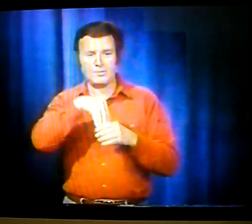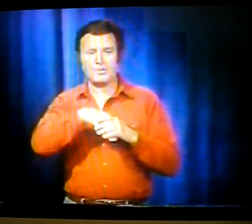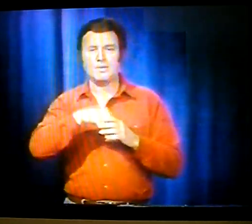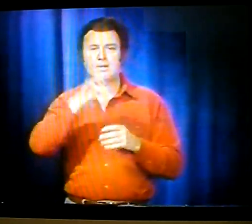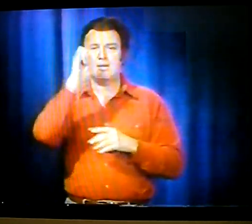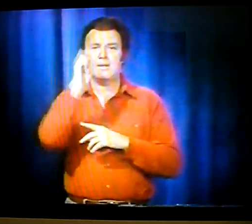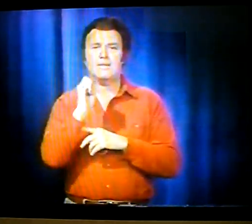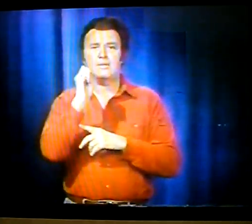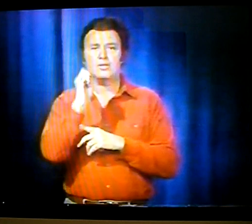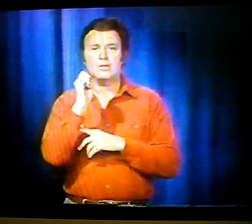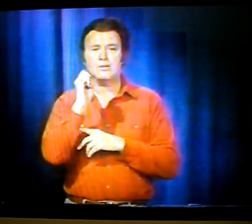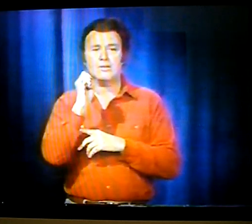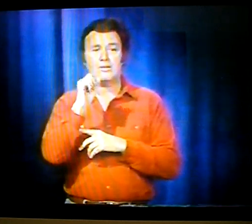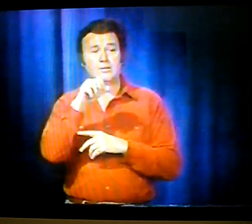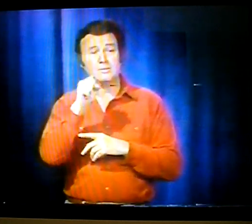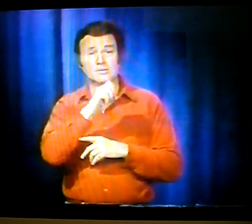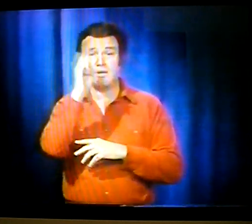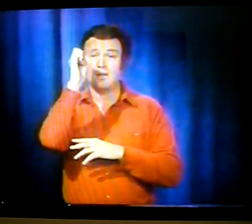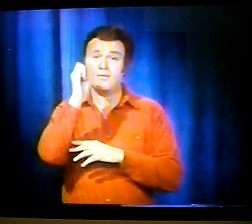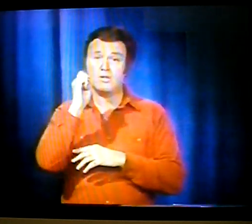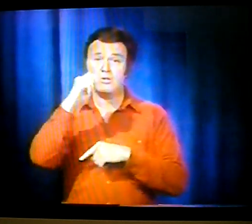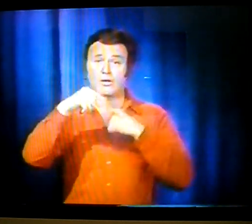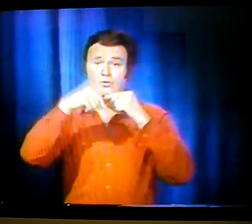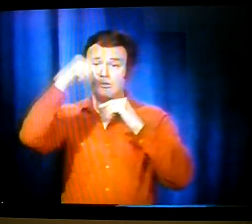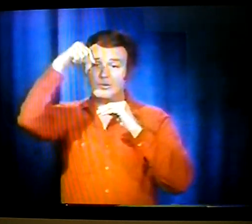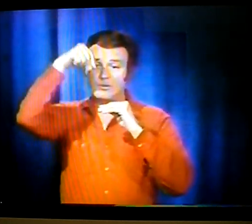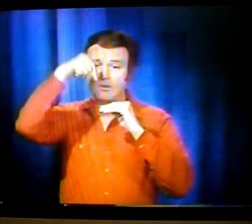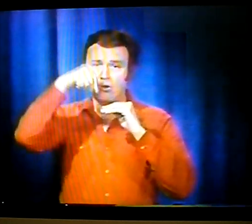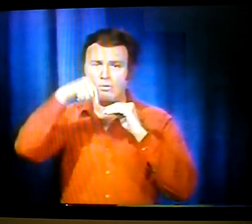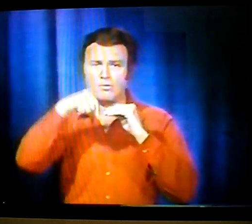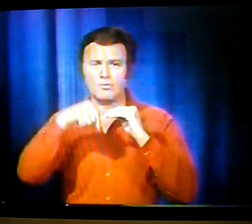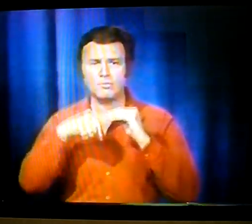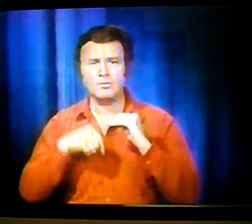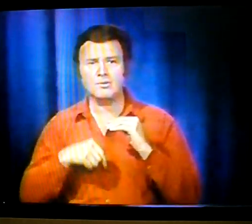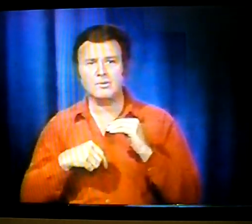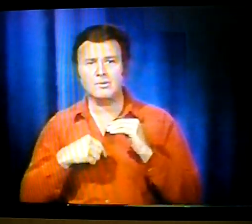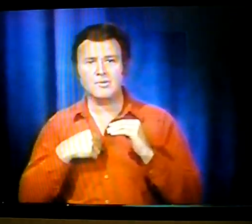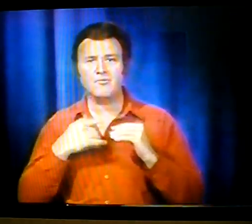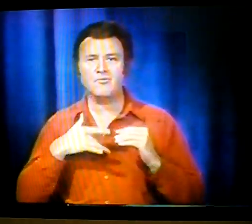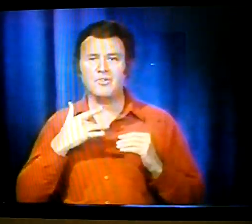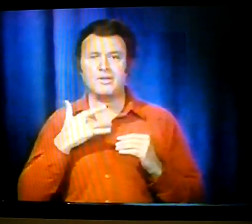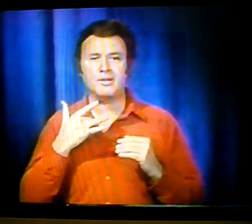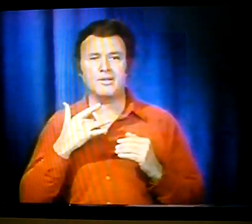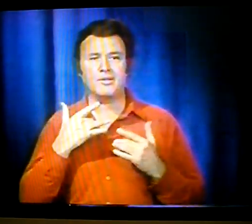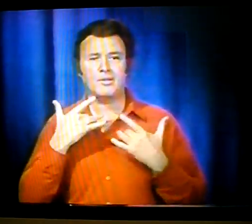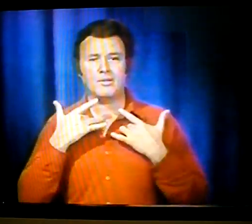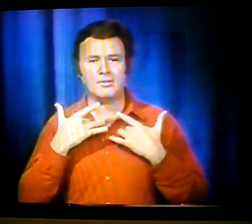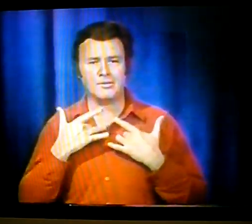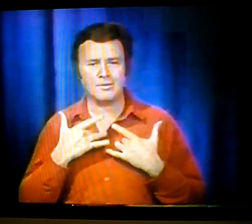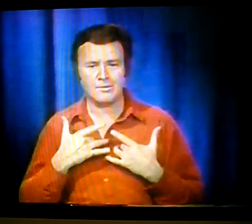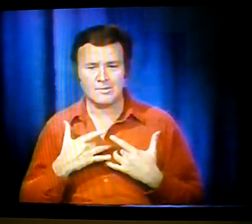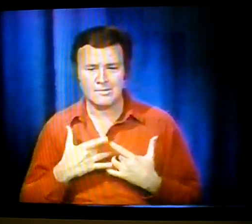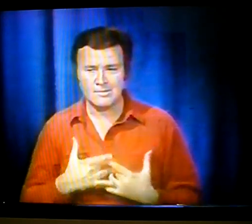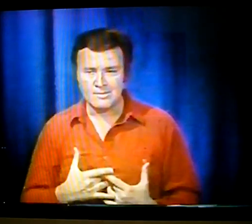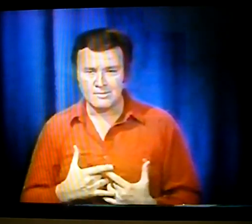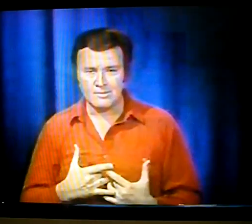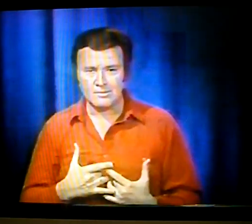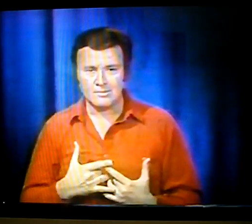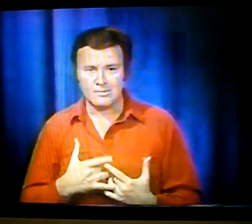So, I got into the elevator, and I wrote it down, and I felt very sad